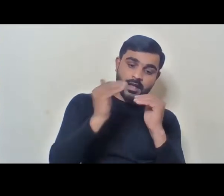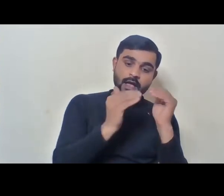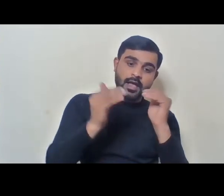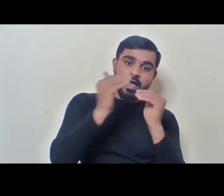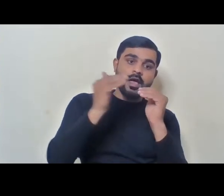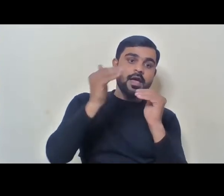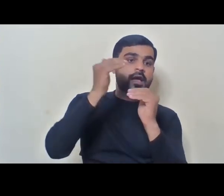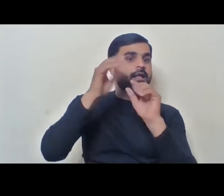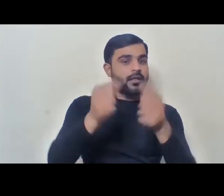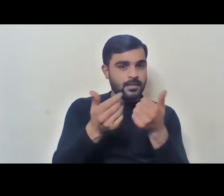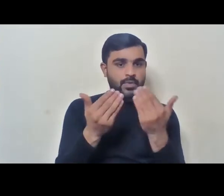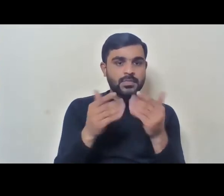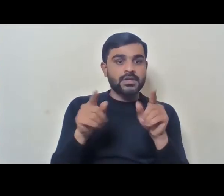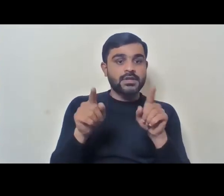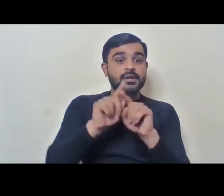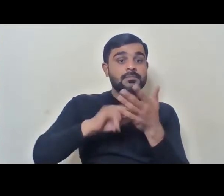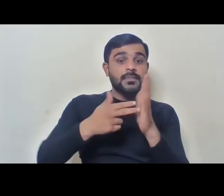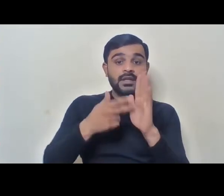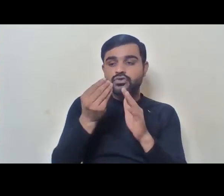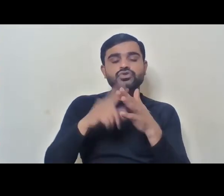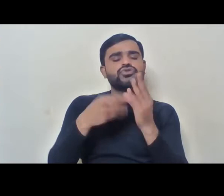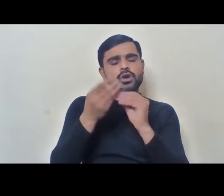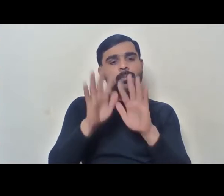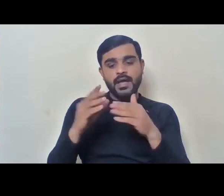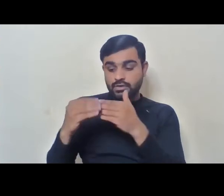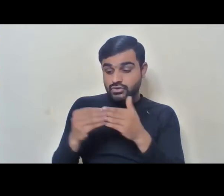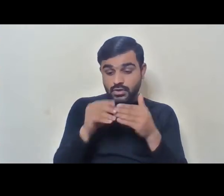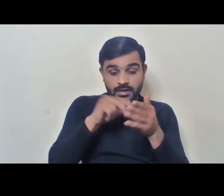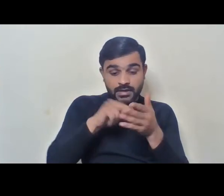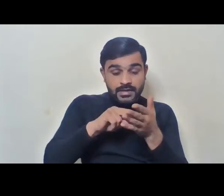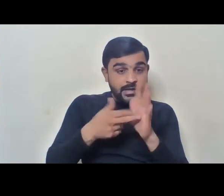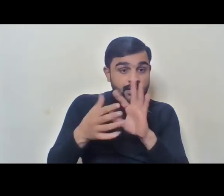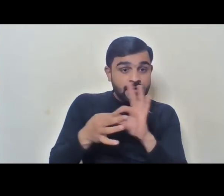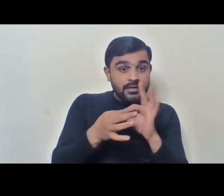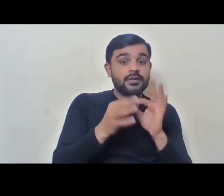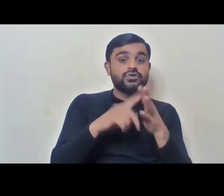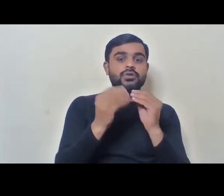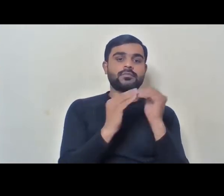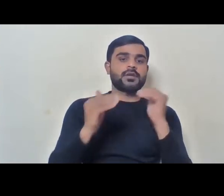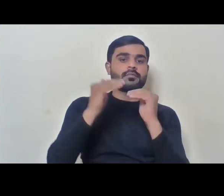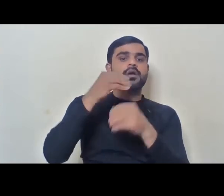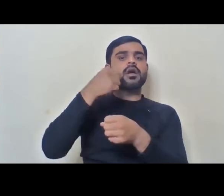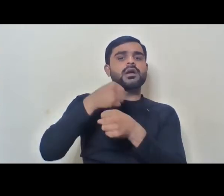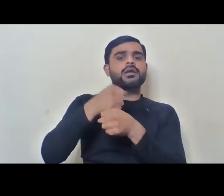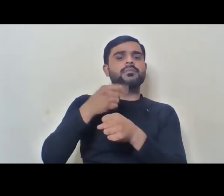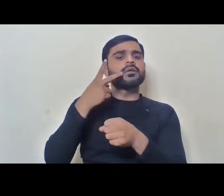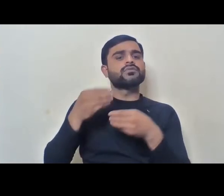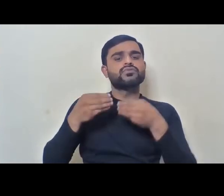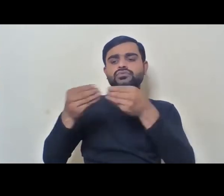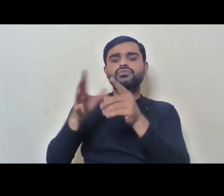posts only through promotion. Now, what the government was doing is that it was not giving